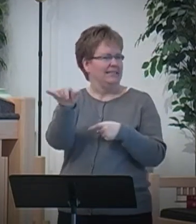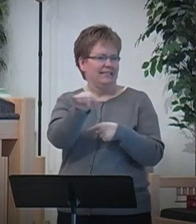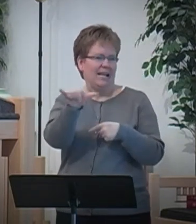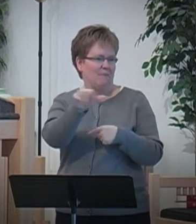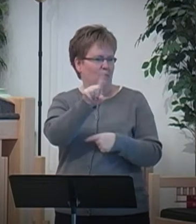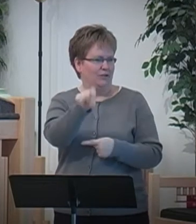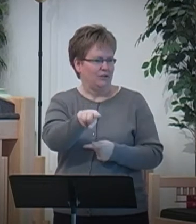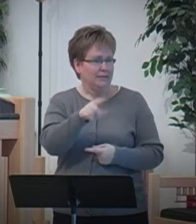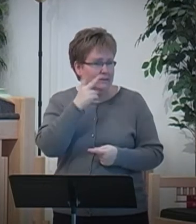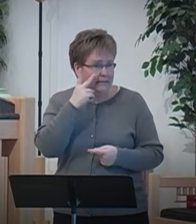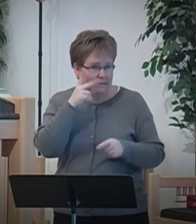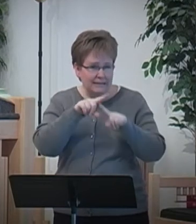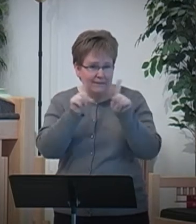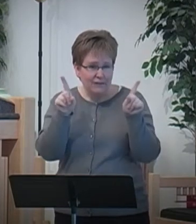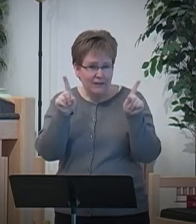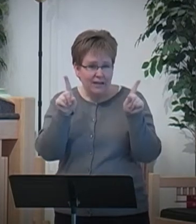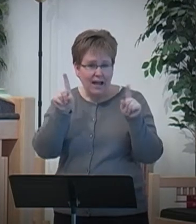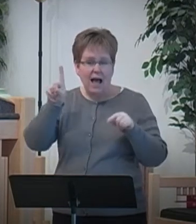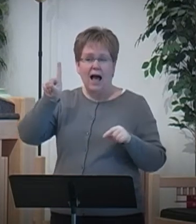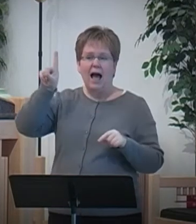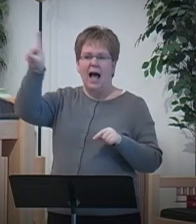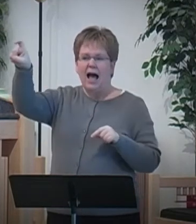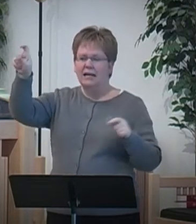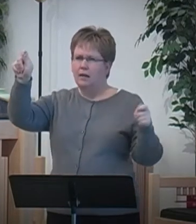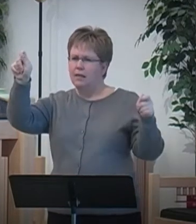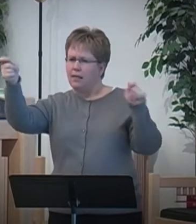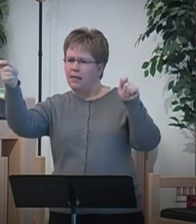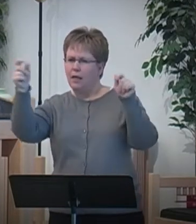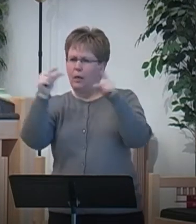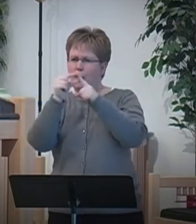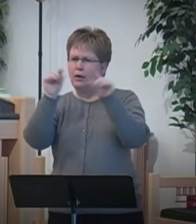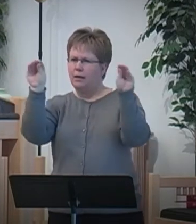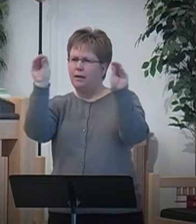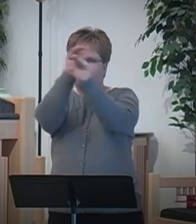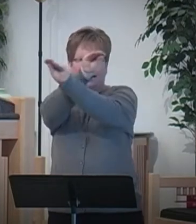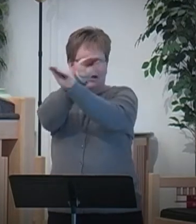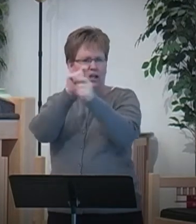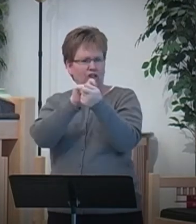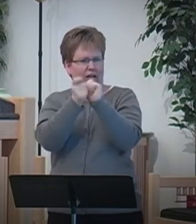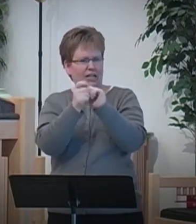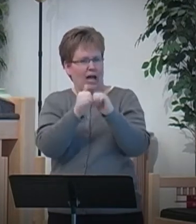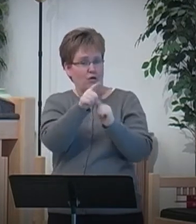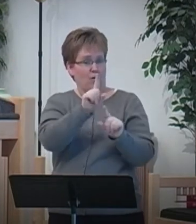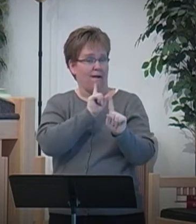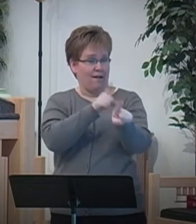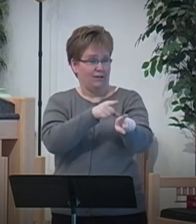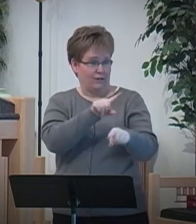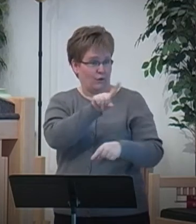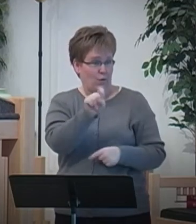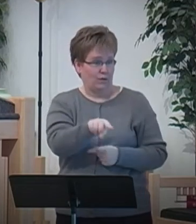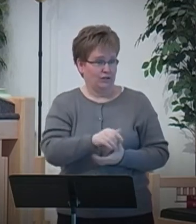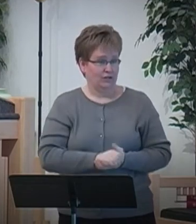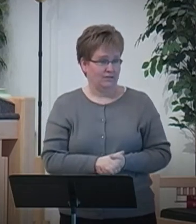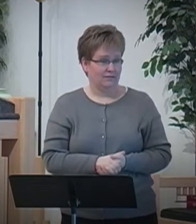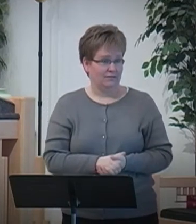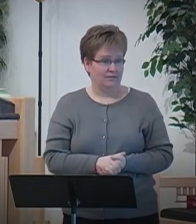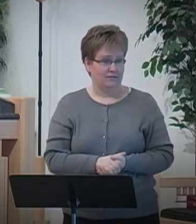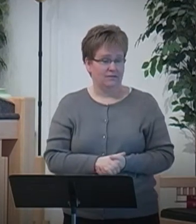Do you see how asking the question in a slightly different way changes the way we answer the question? It's not just us